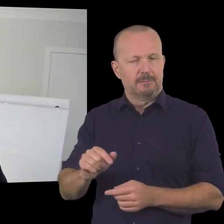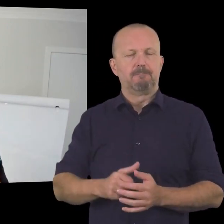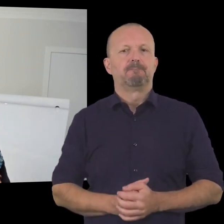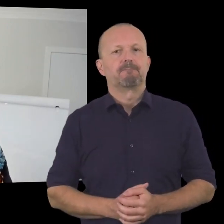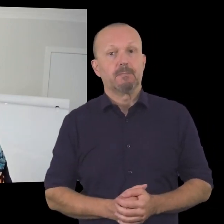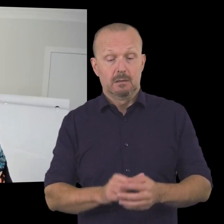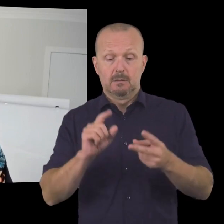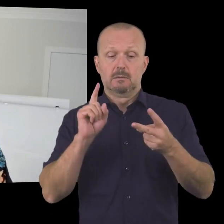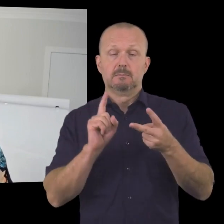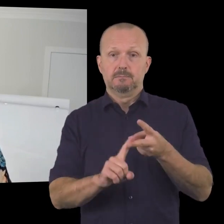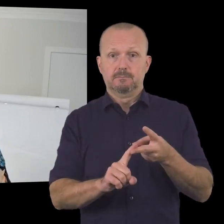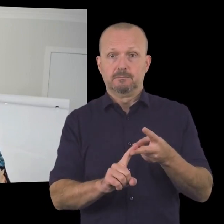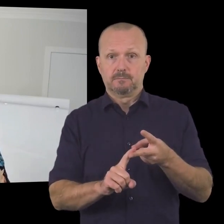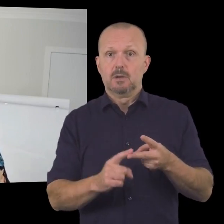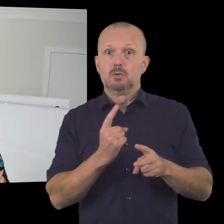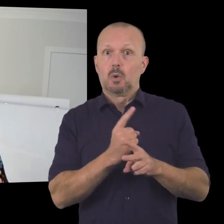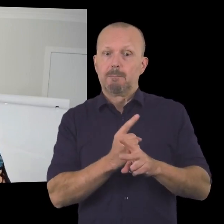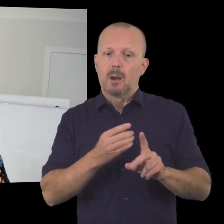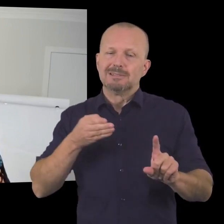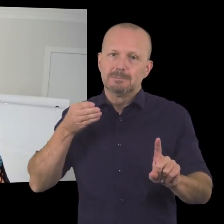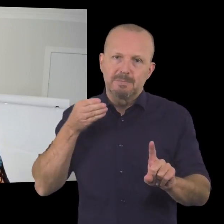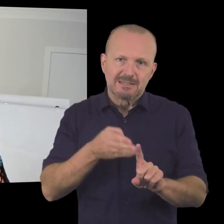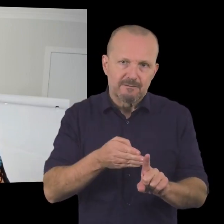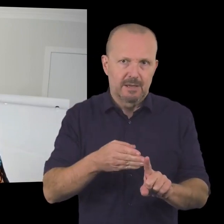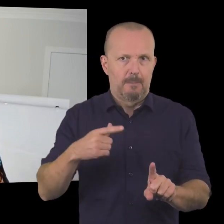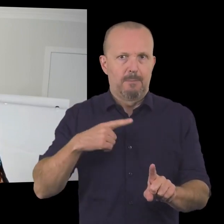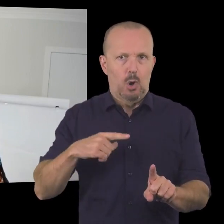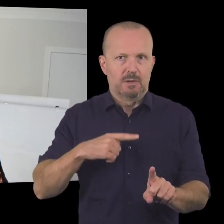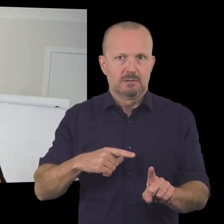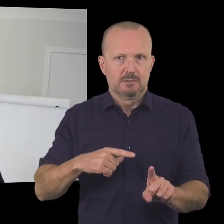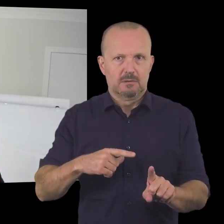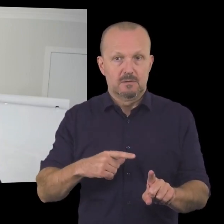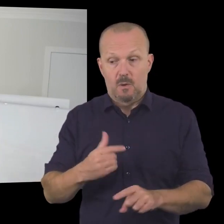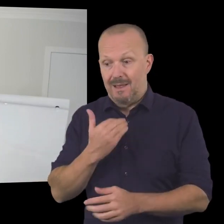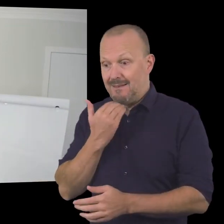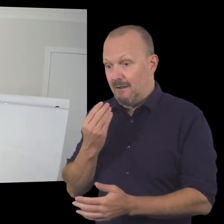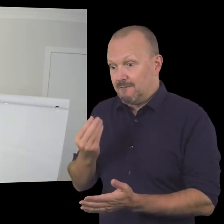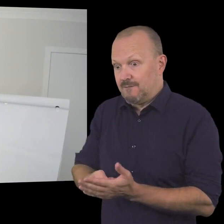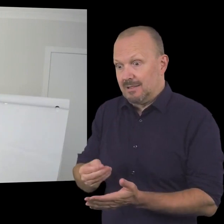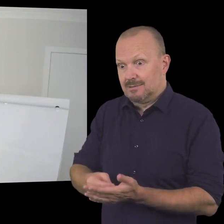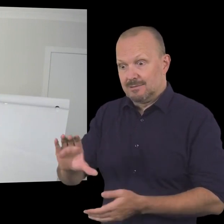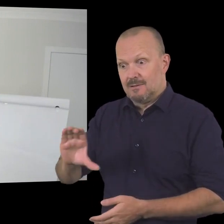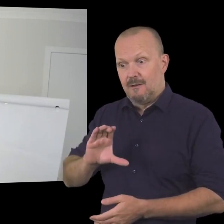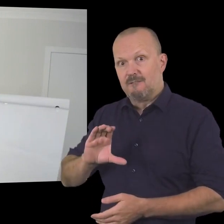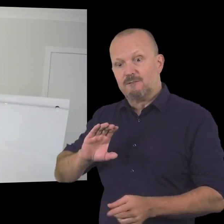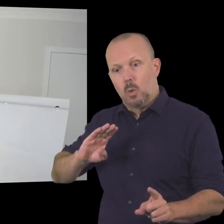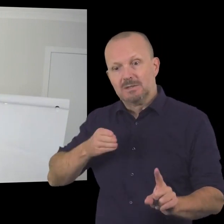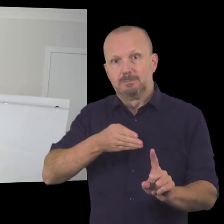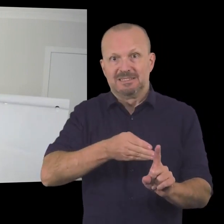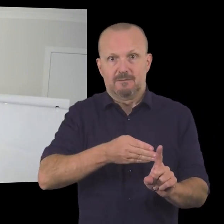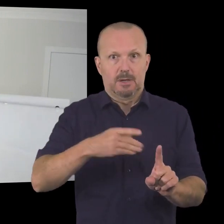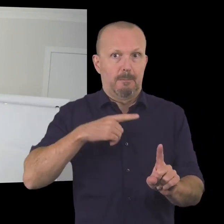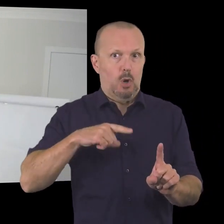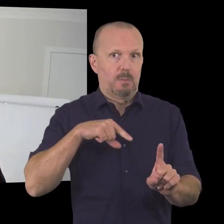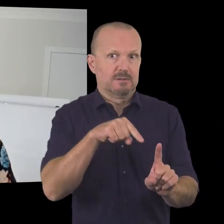uh the second part of that definition uh is for a specific purpose so to have enough funds for a specific